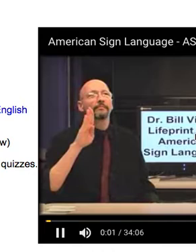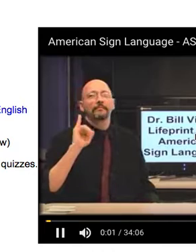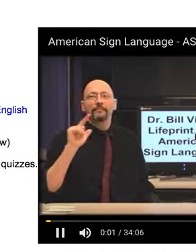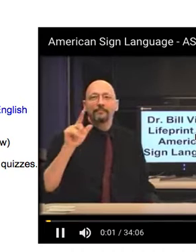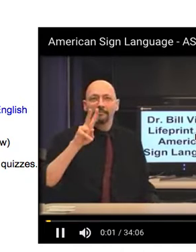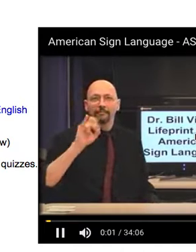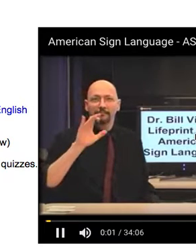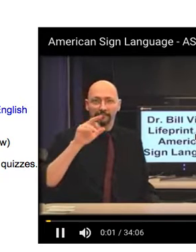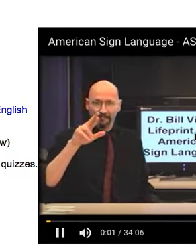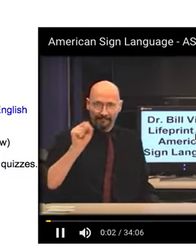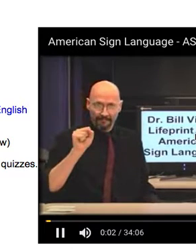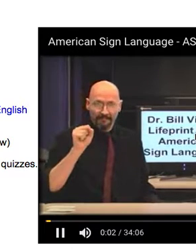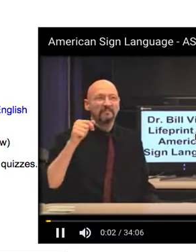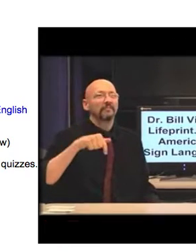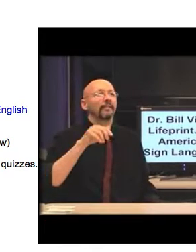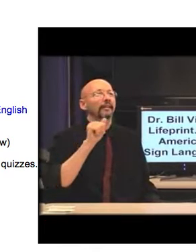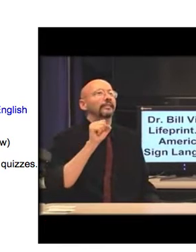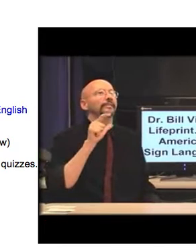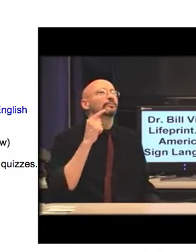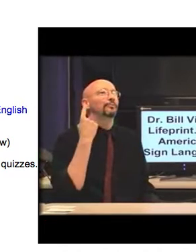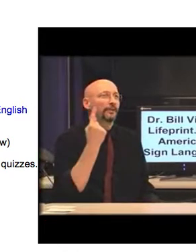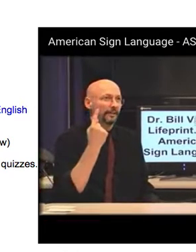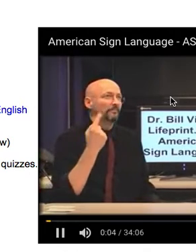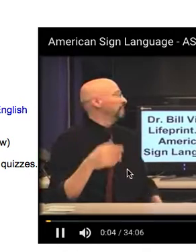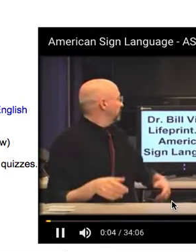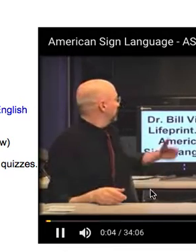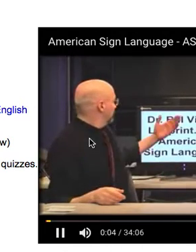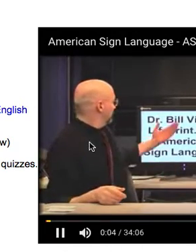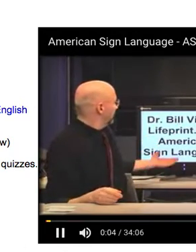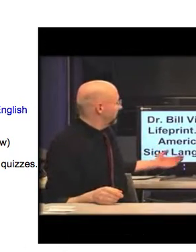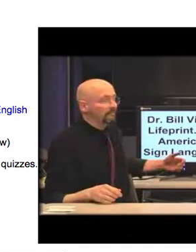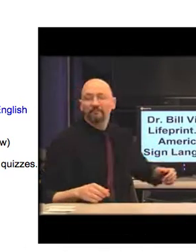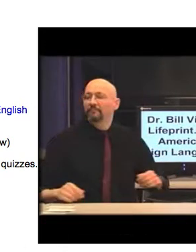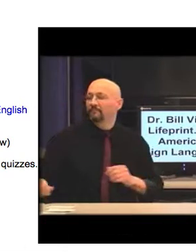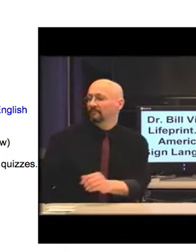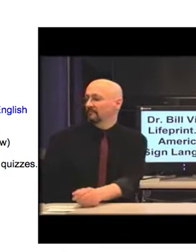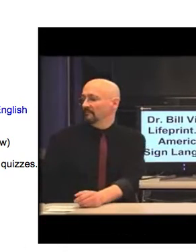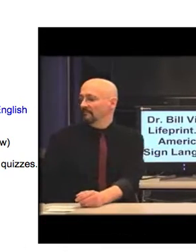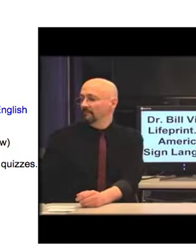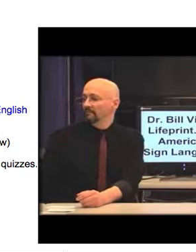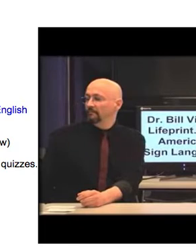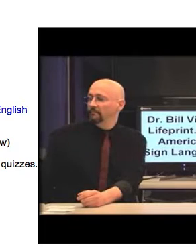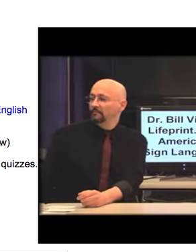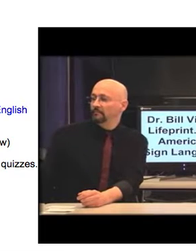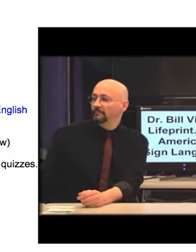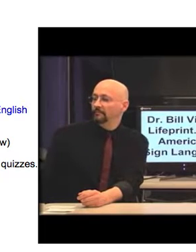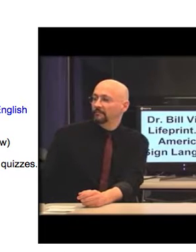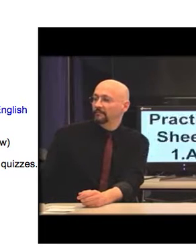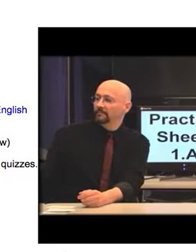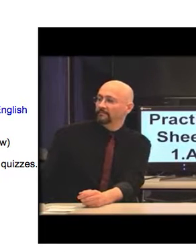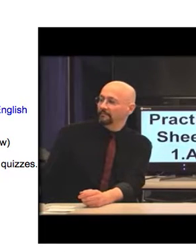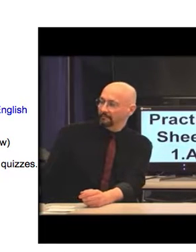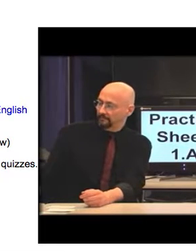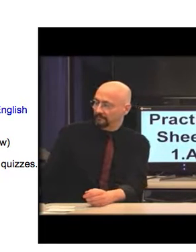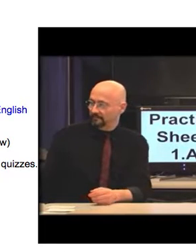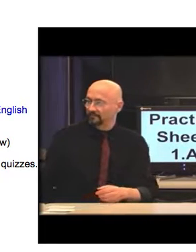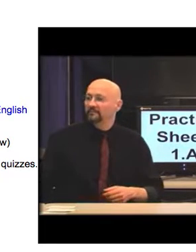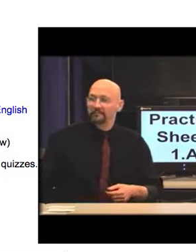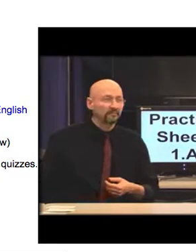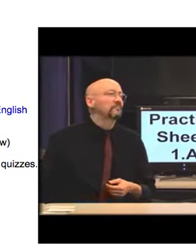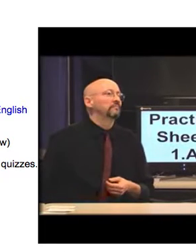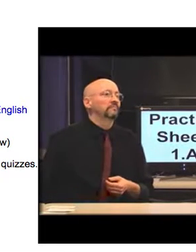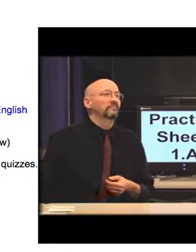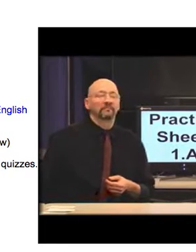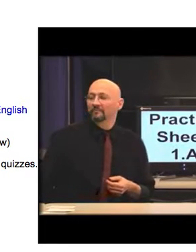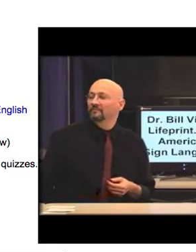it looks like it would be helpful but it's not helpful to me because it doesn't have any sound at all and I am a